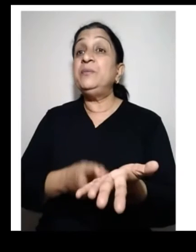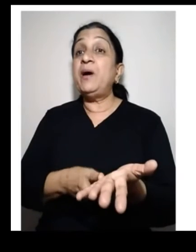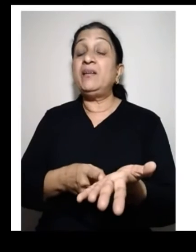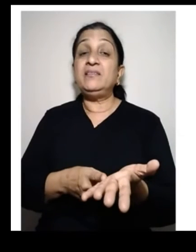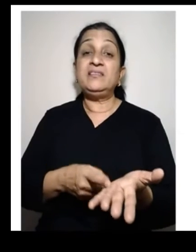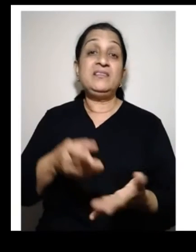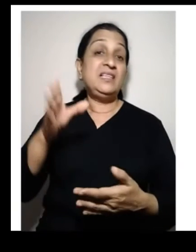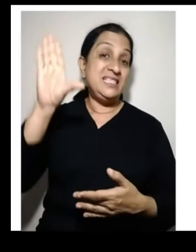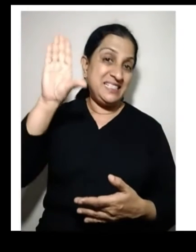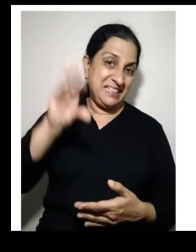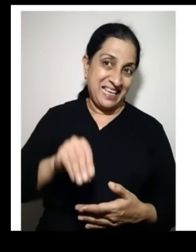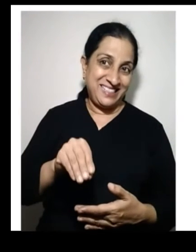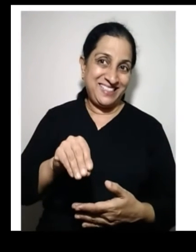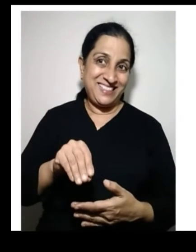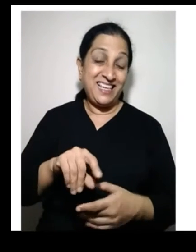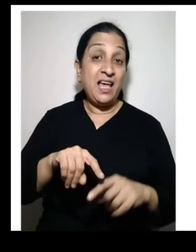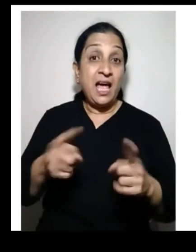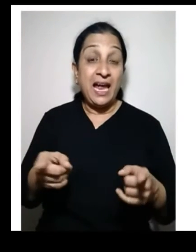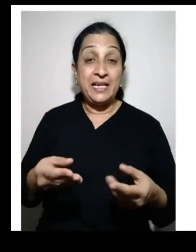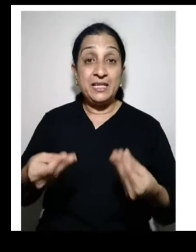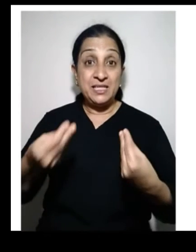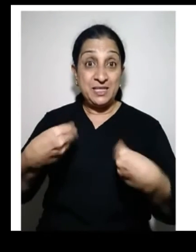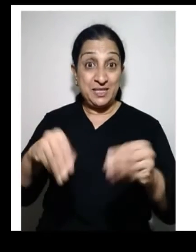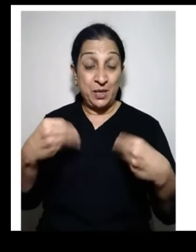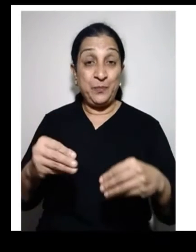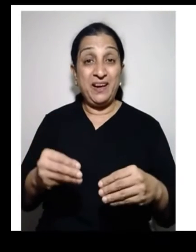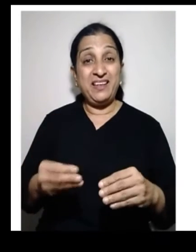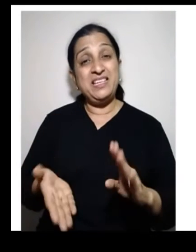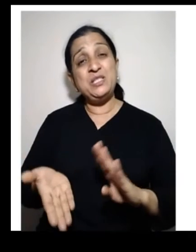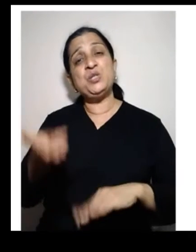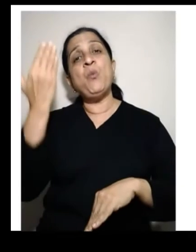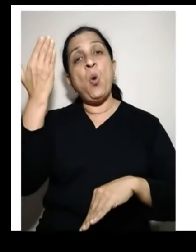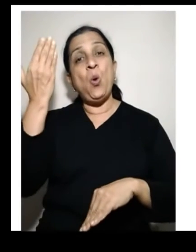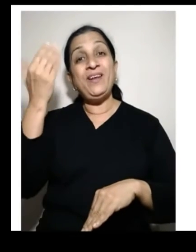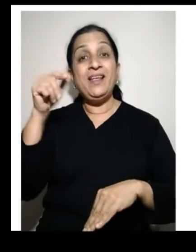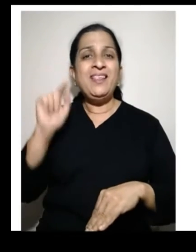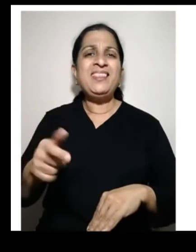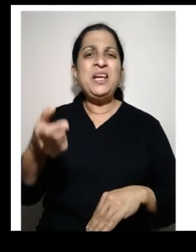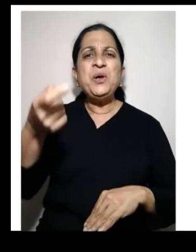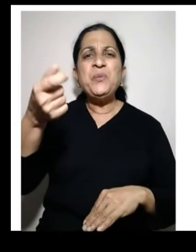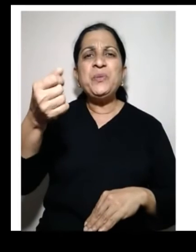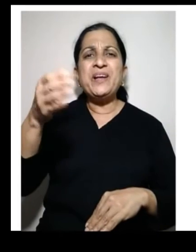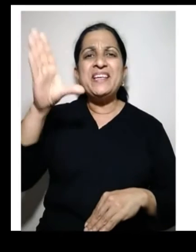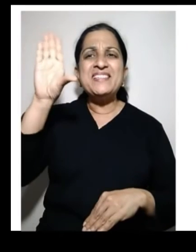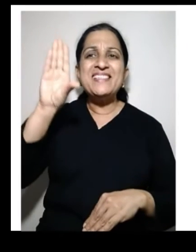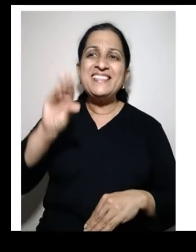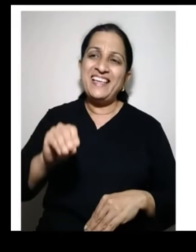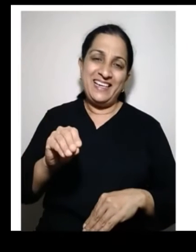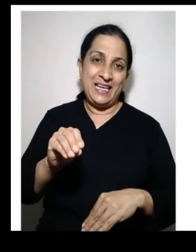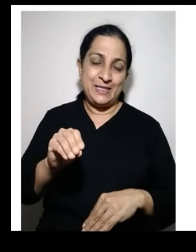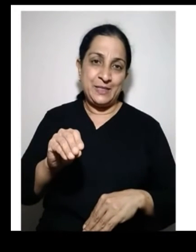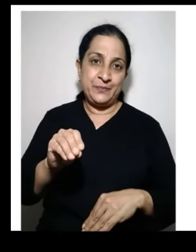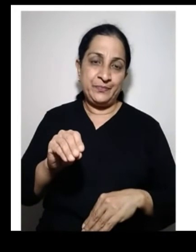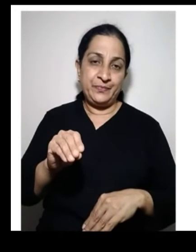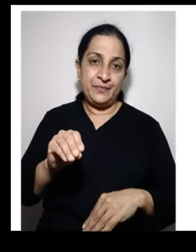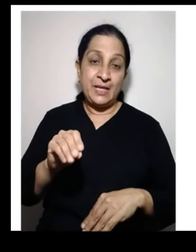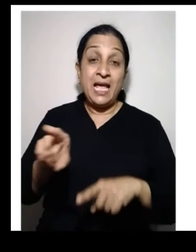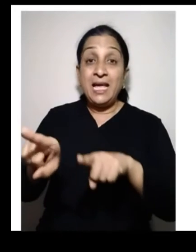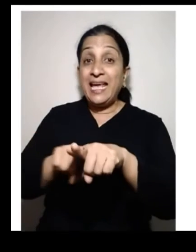If the demand is low and the supply is high, then the price will be